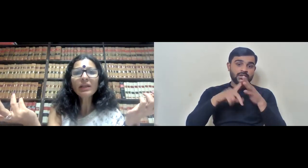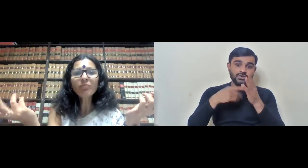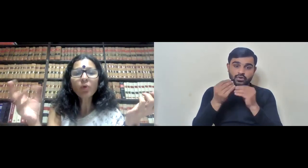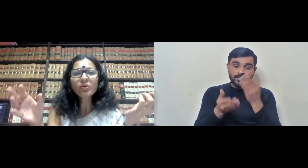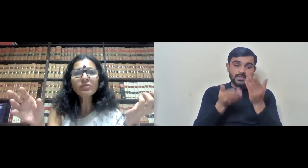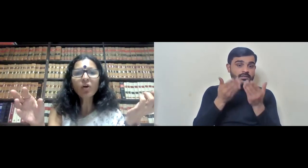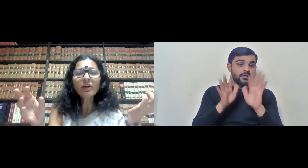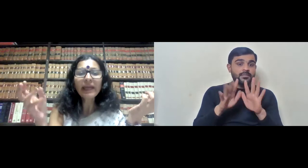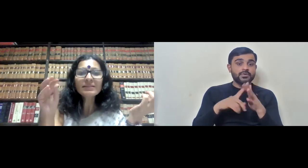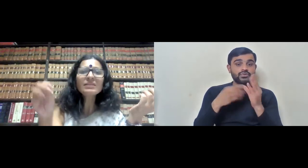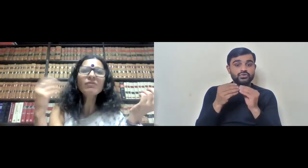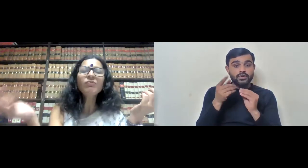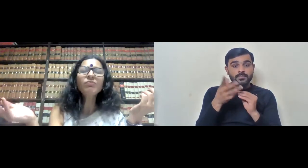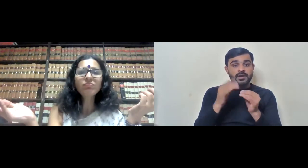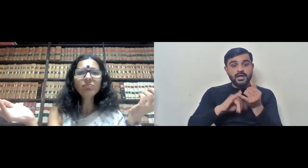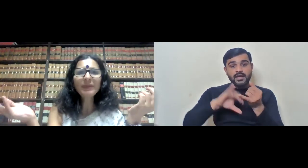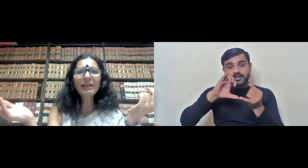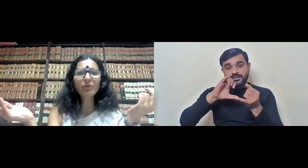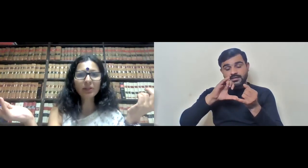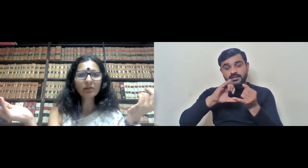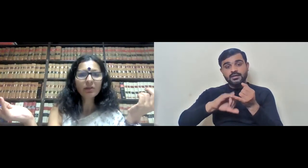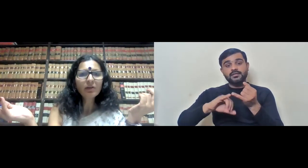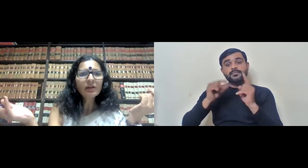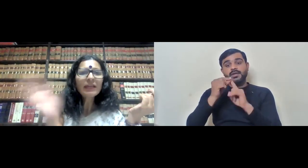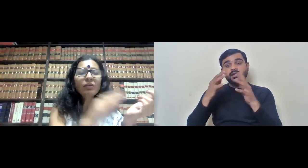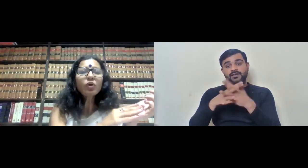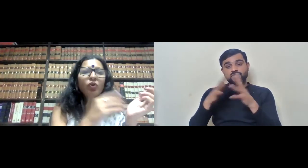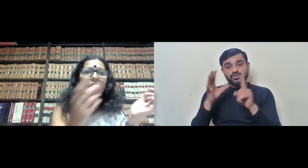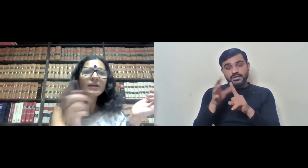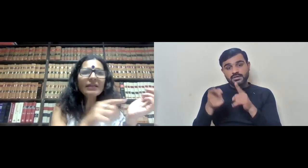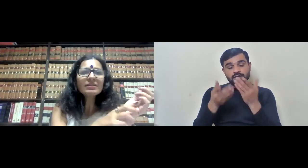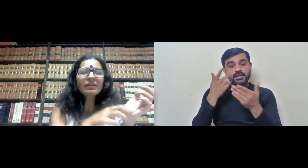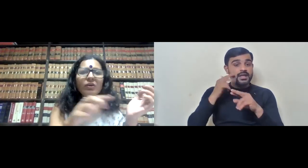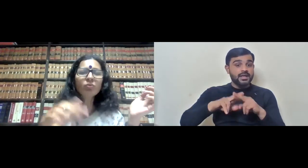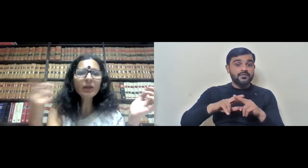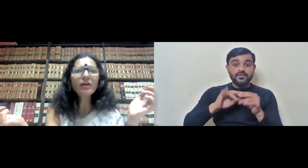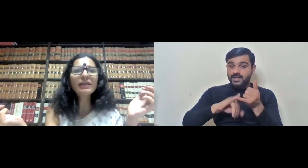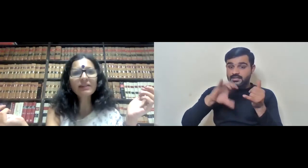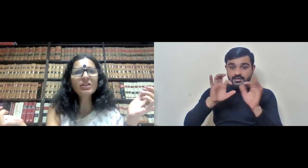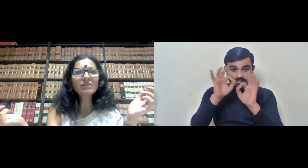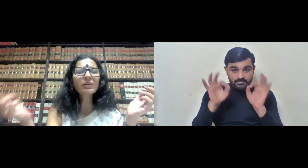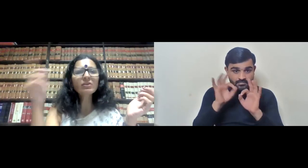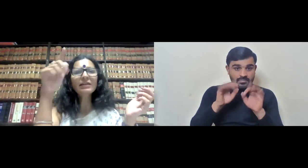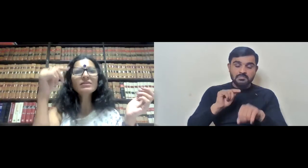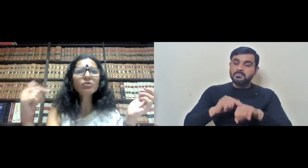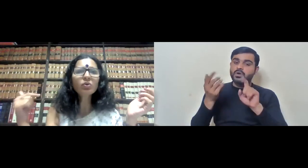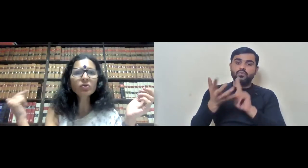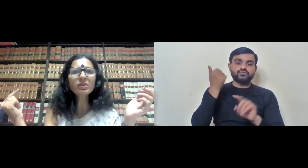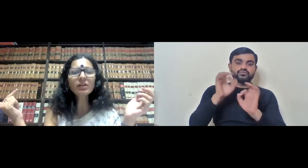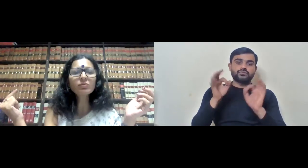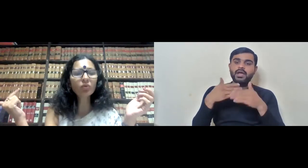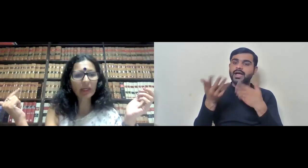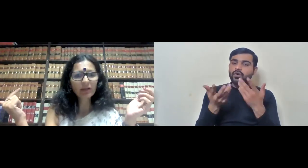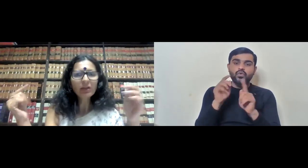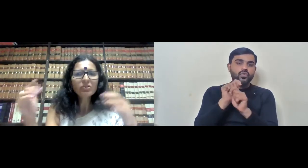may be only post for SC PWD. Then if you are not SC, then you may not get the chance because that is how the